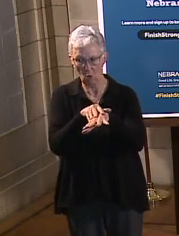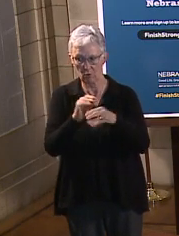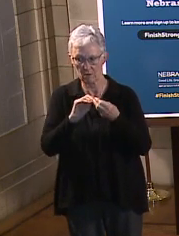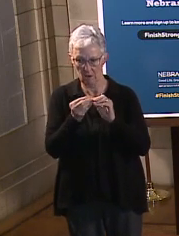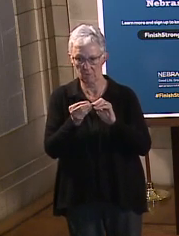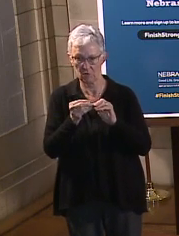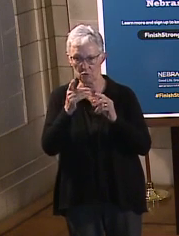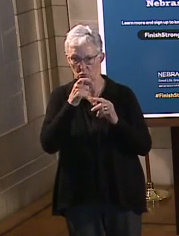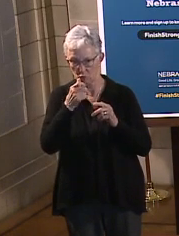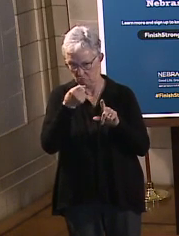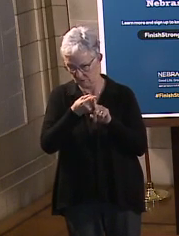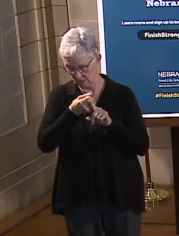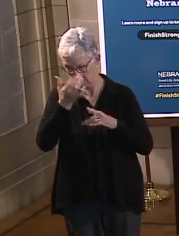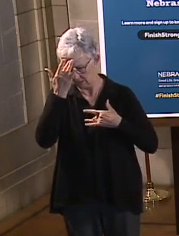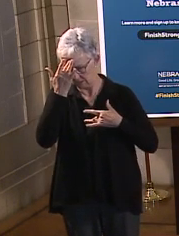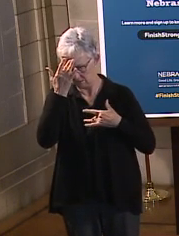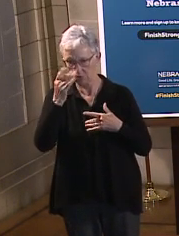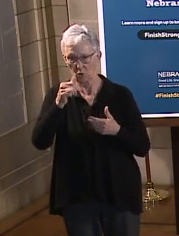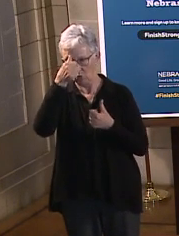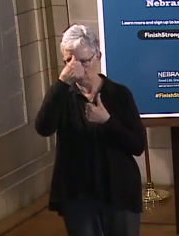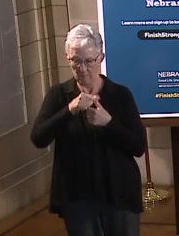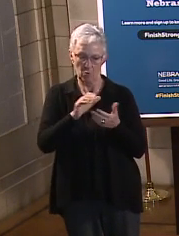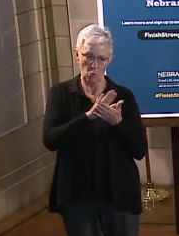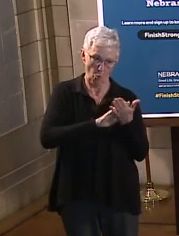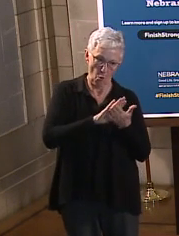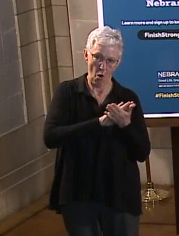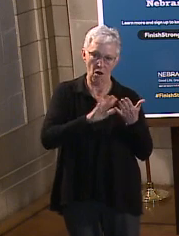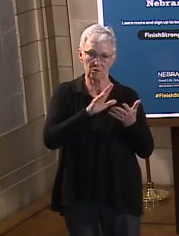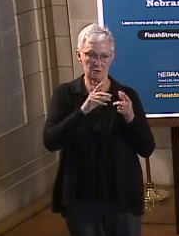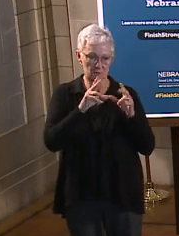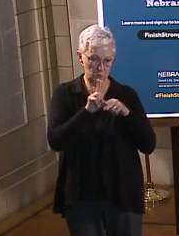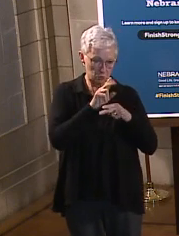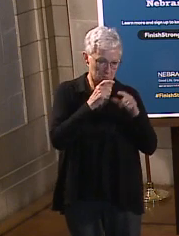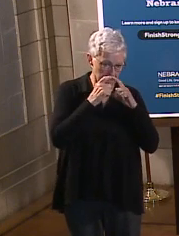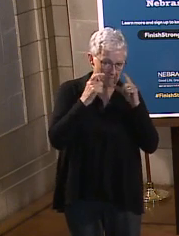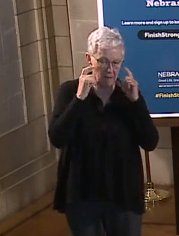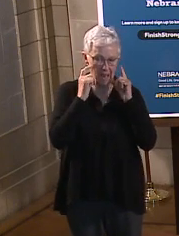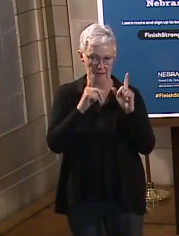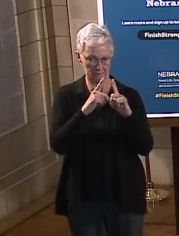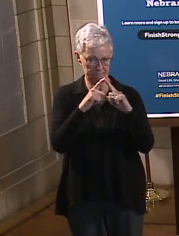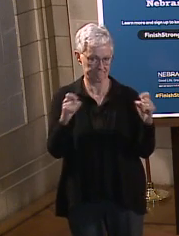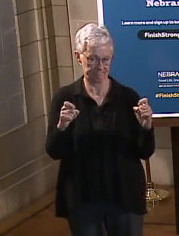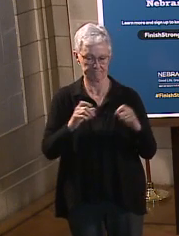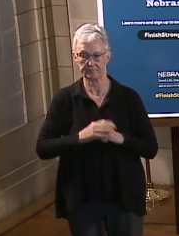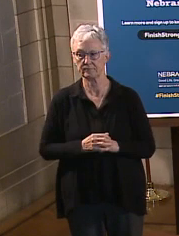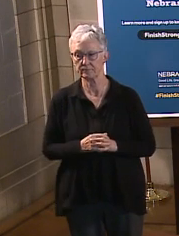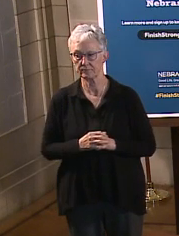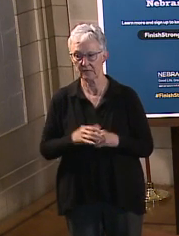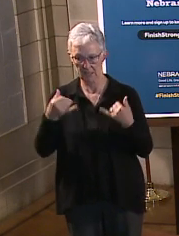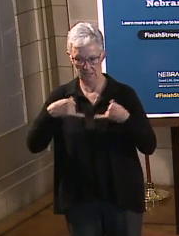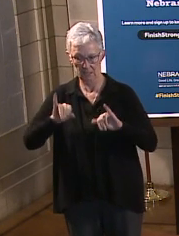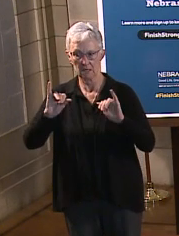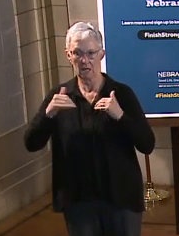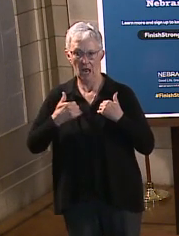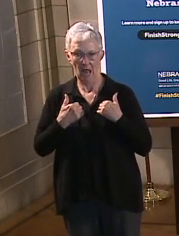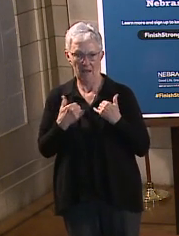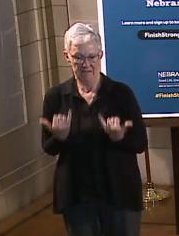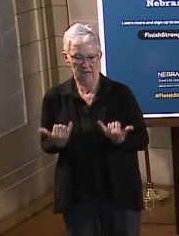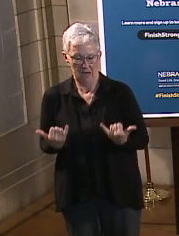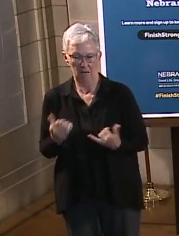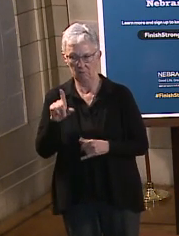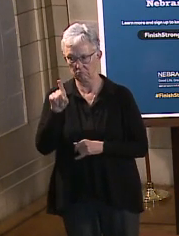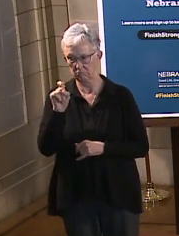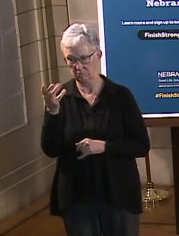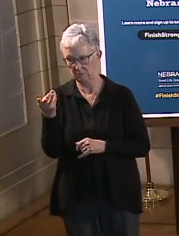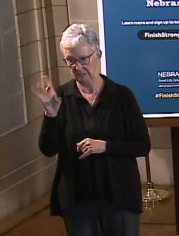So please continue that. Of course, we do still have people in the hospital with coronavirus, about 168